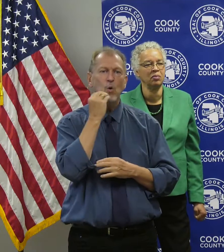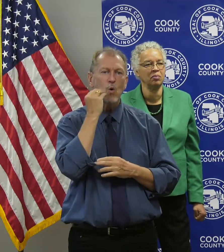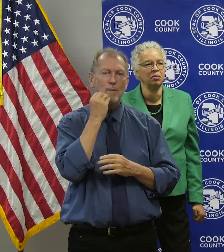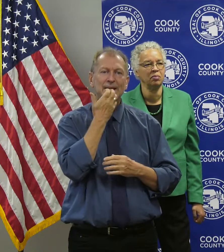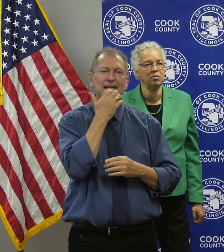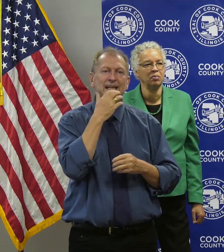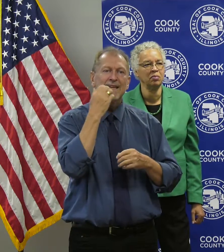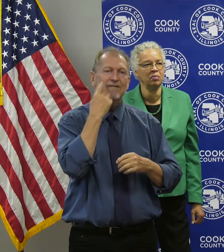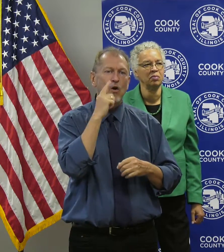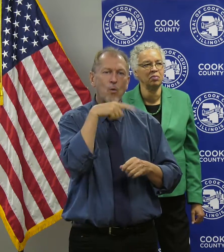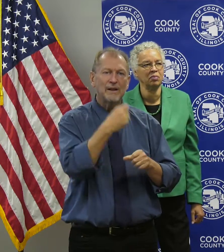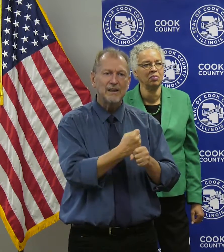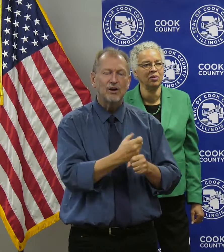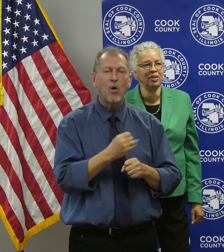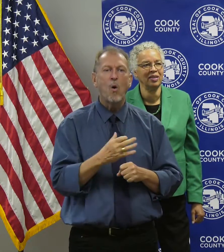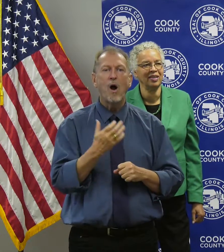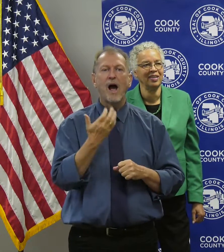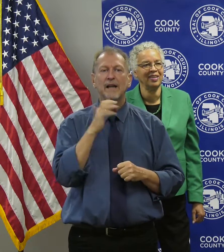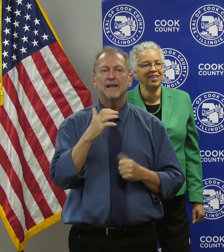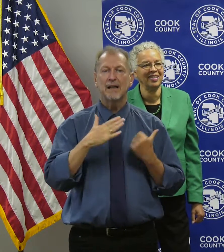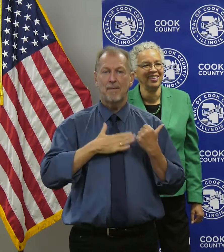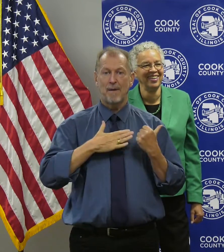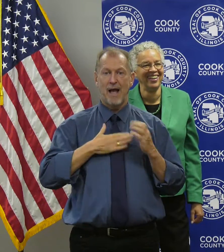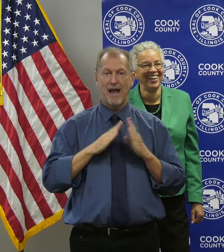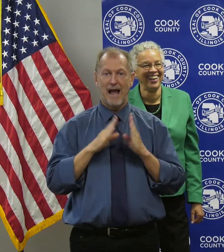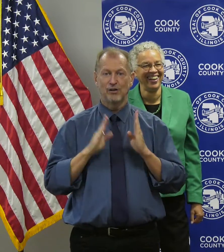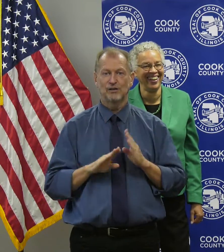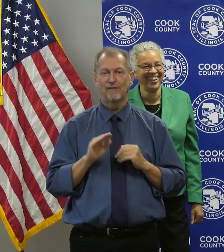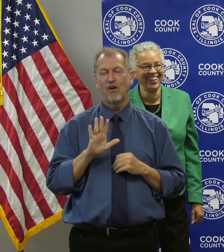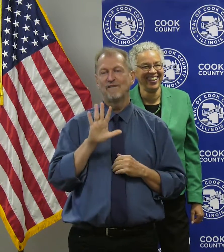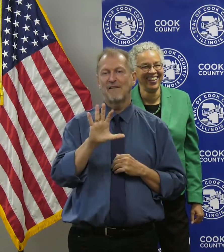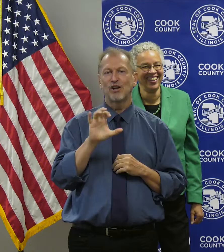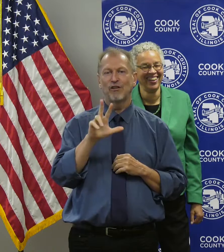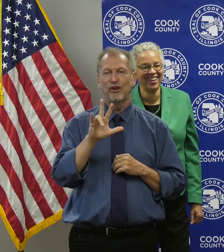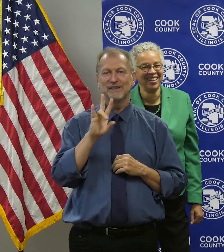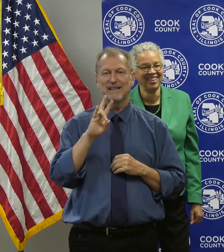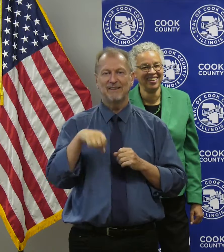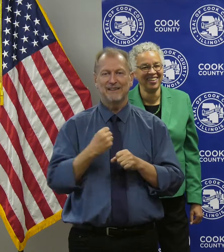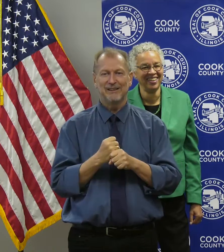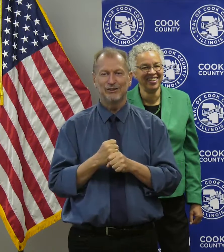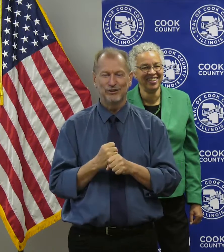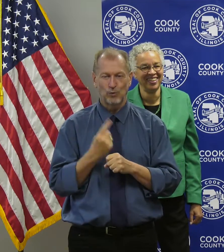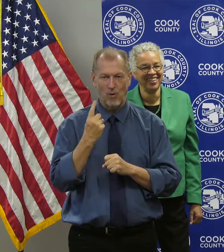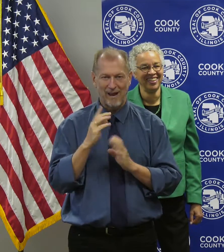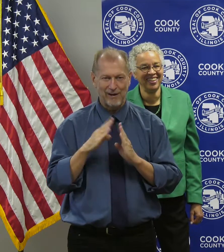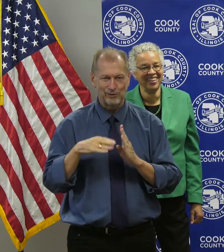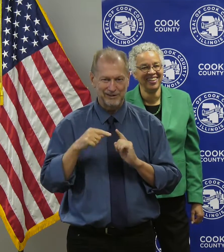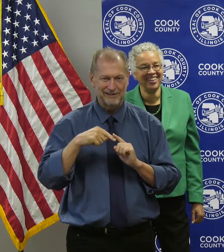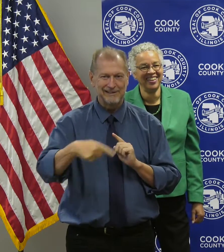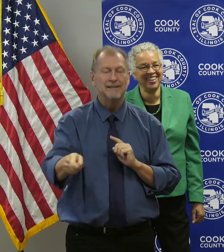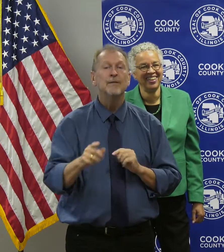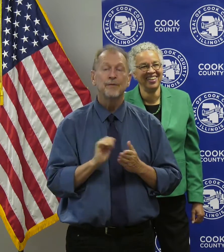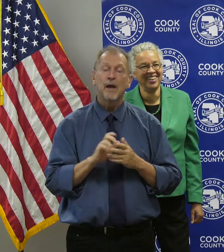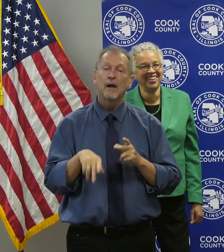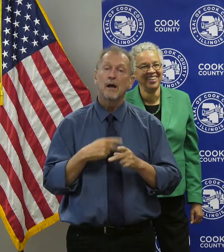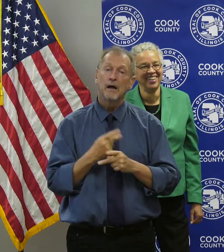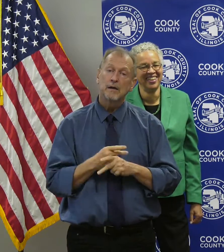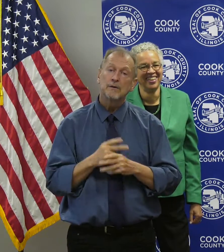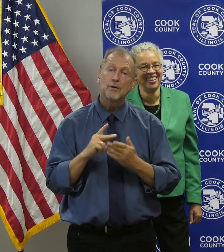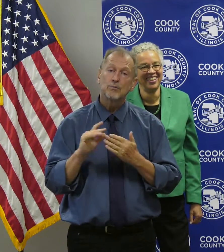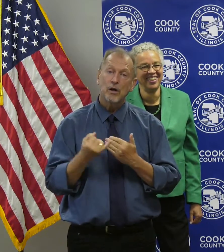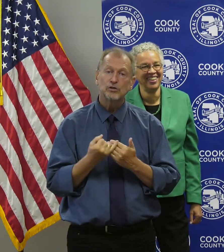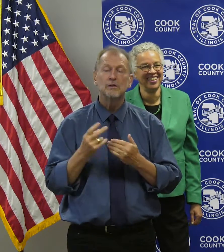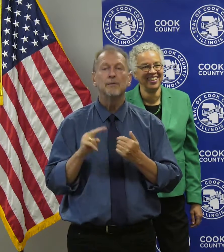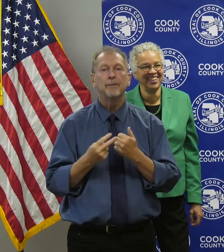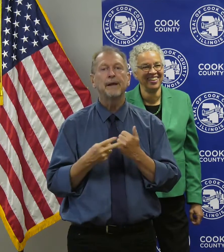or heating my home for the next 937 years. This is the type of project that makes sustainability geeks